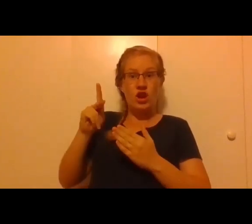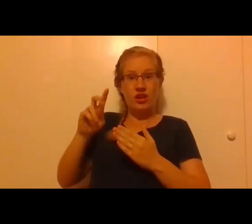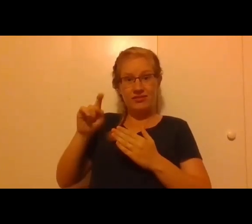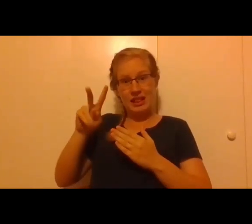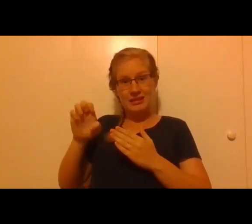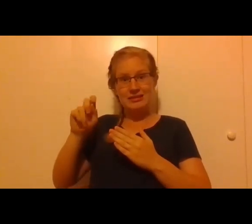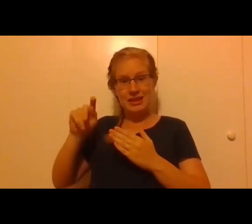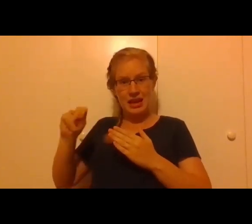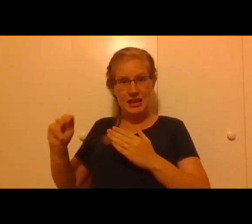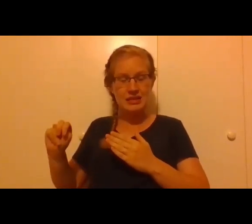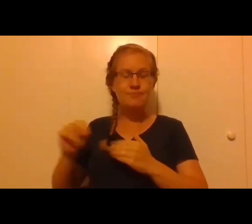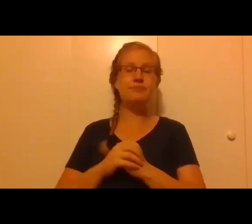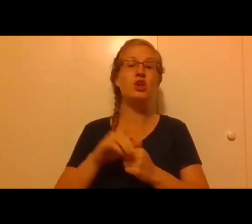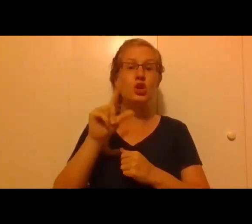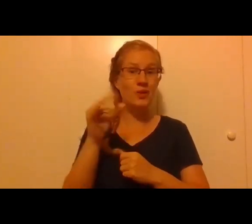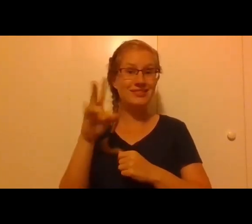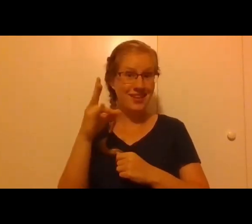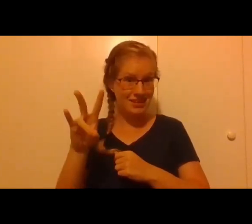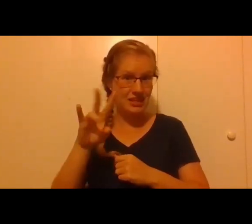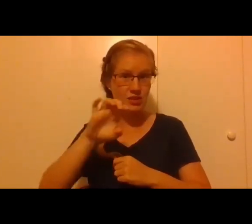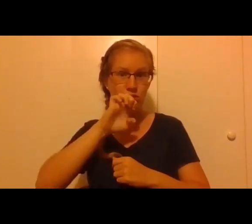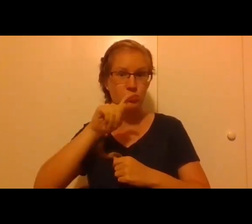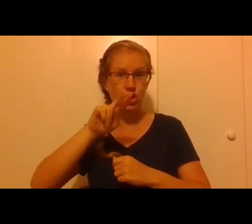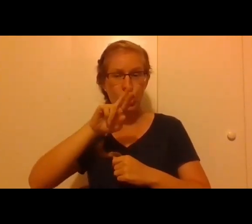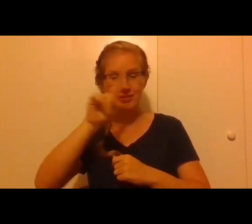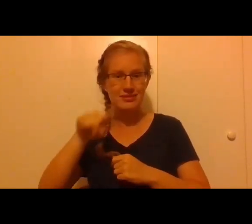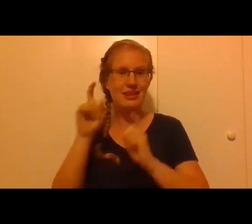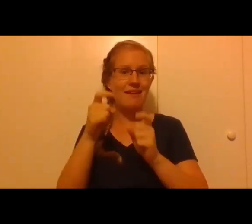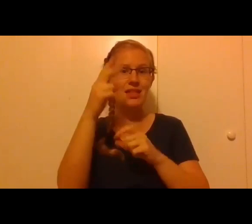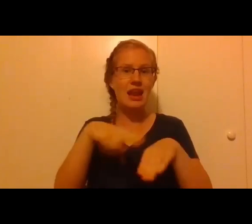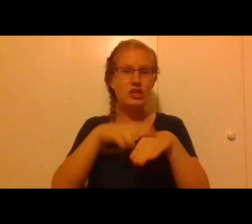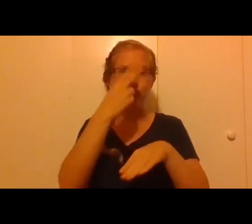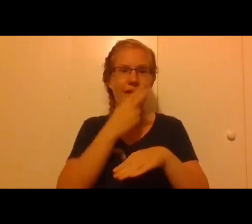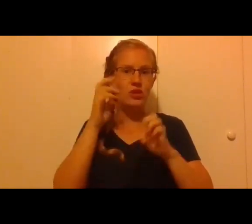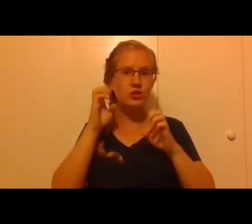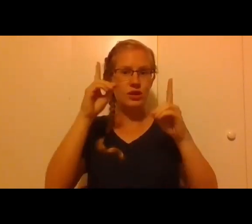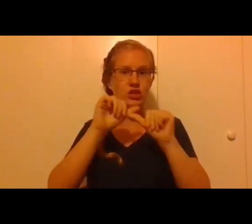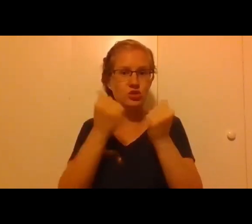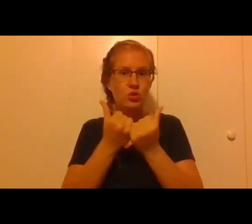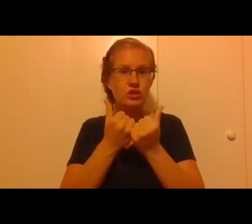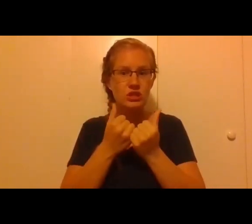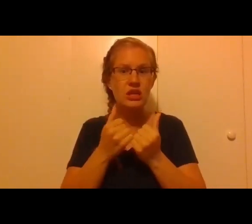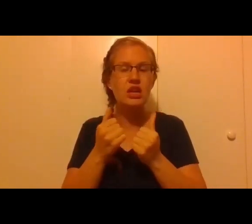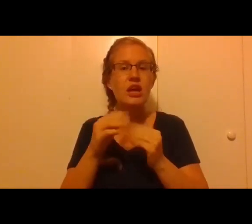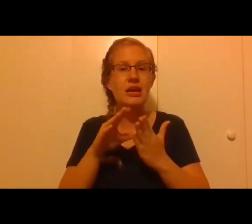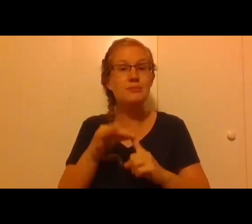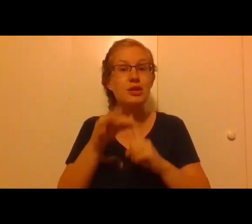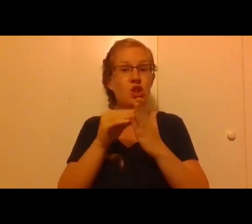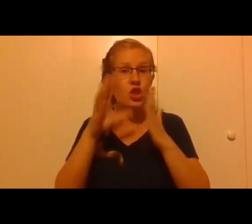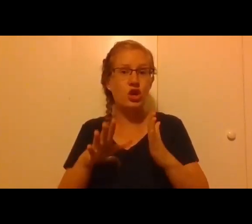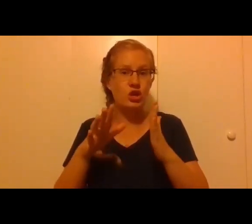2017, Archbishop Kurtz gave the National Catholic Educational Association's Exceptional Learners Conference keynote address